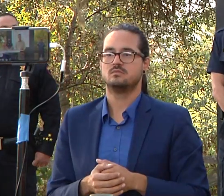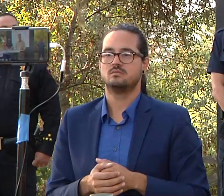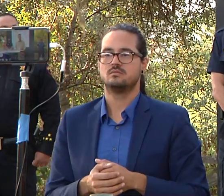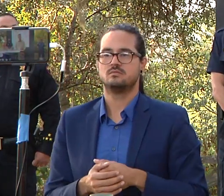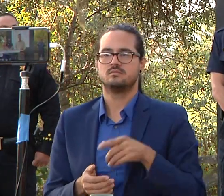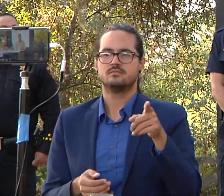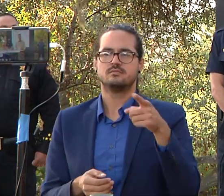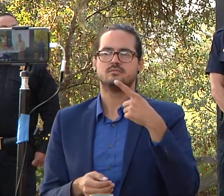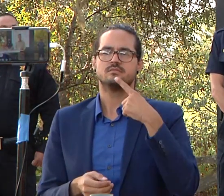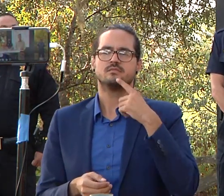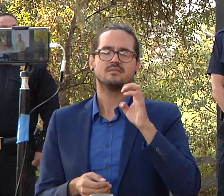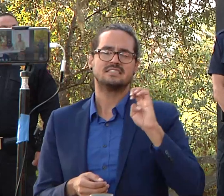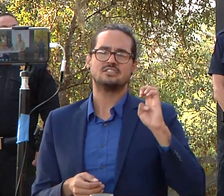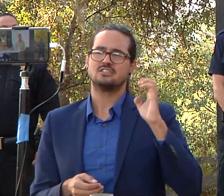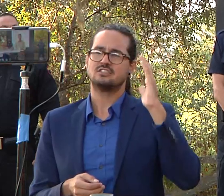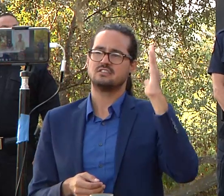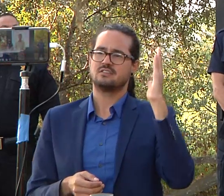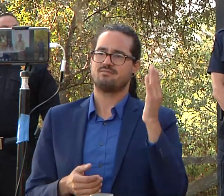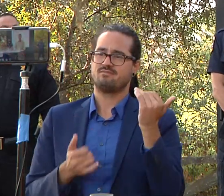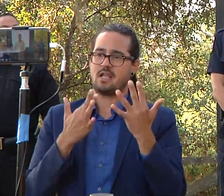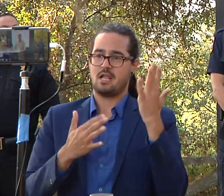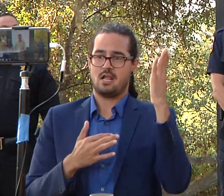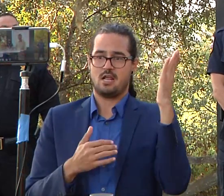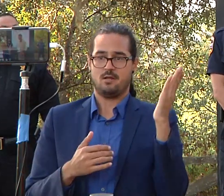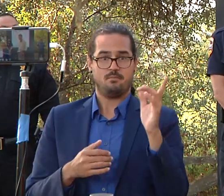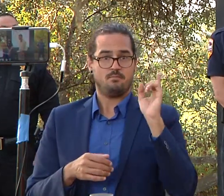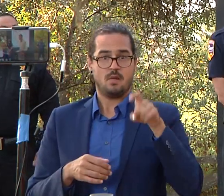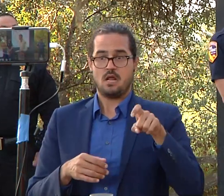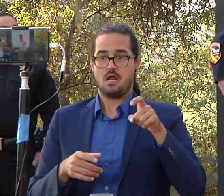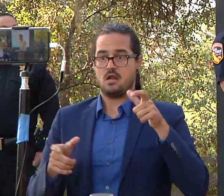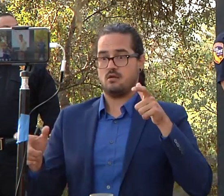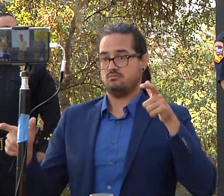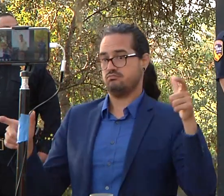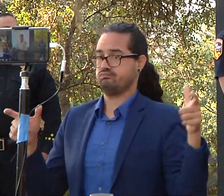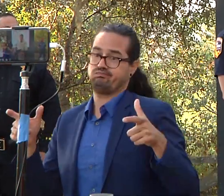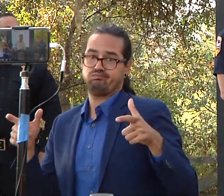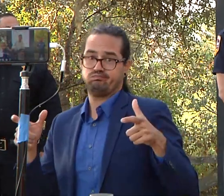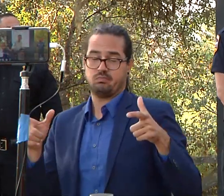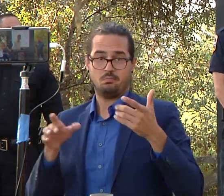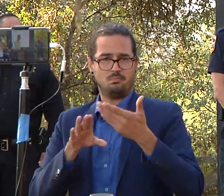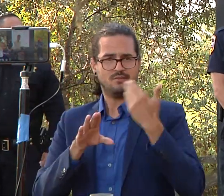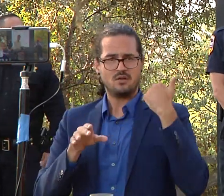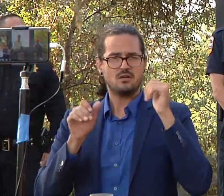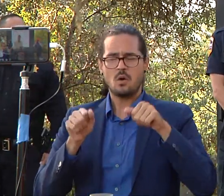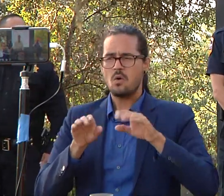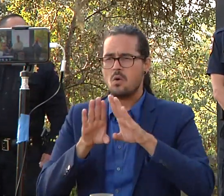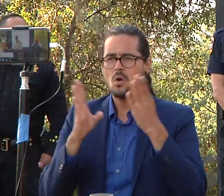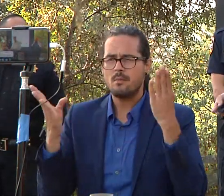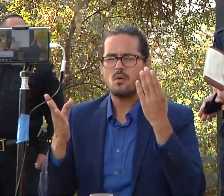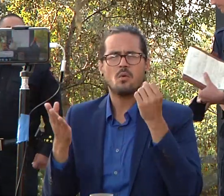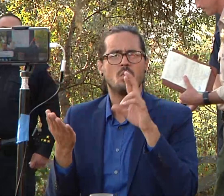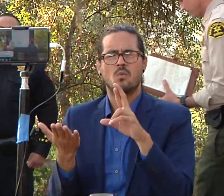fully contained that's probably a better question for probably chief brunt